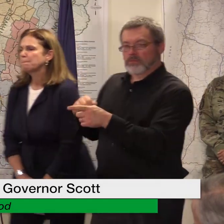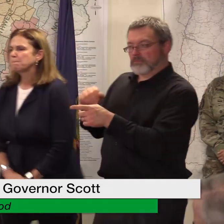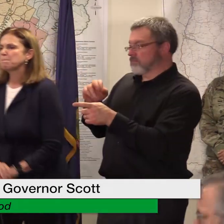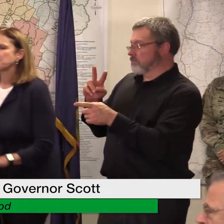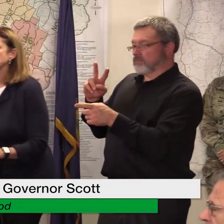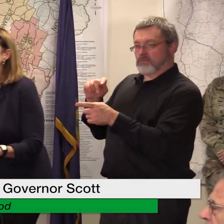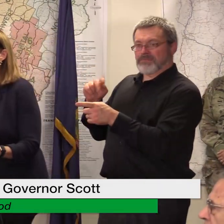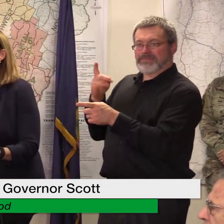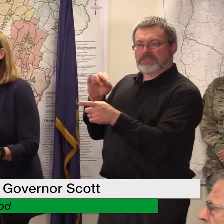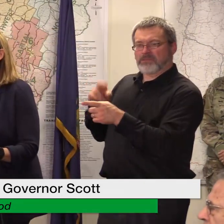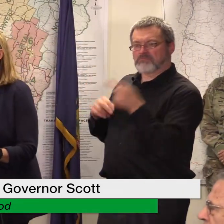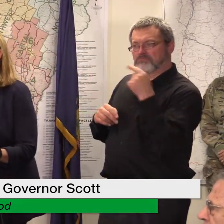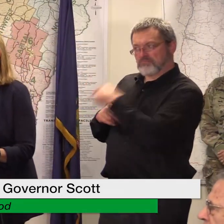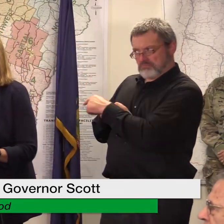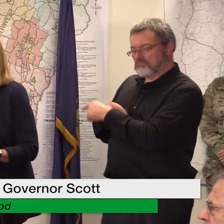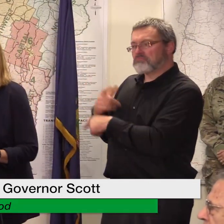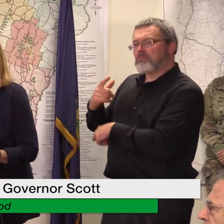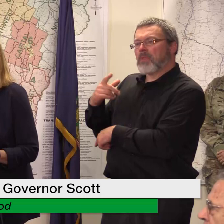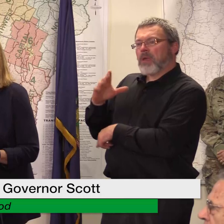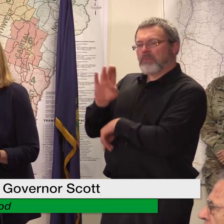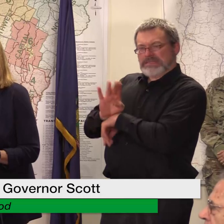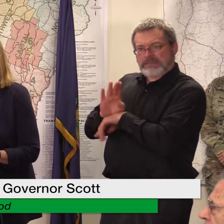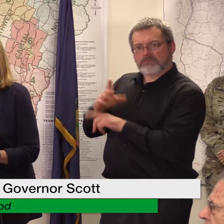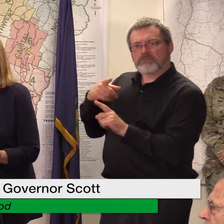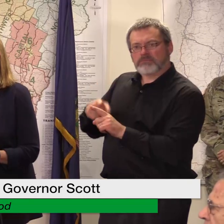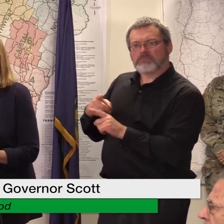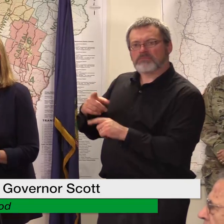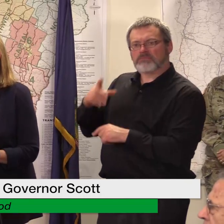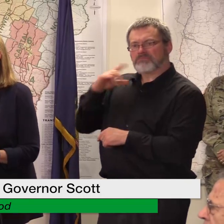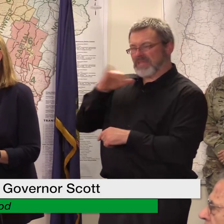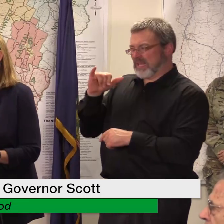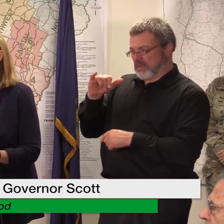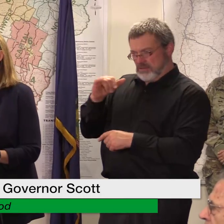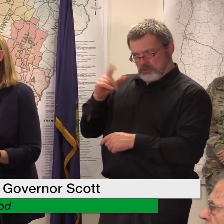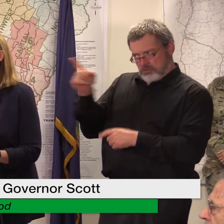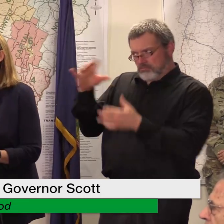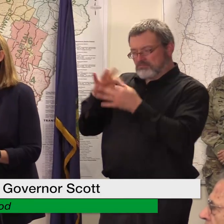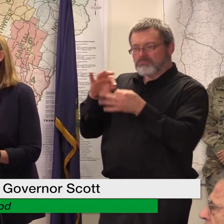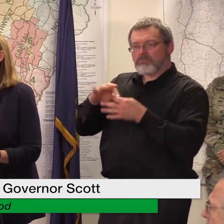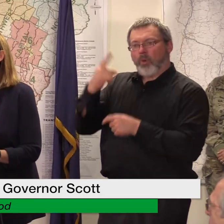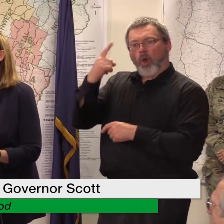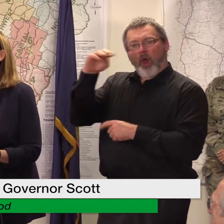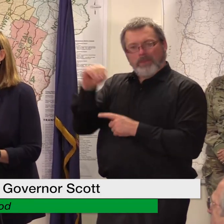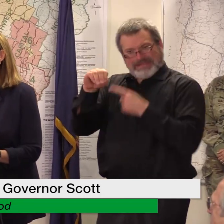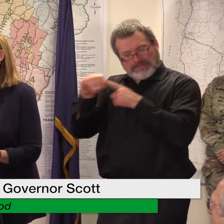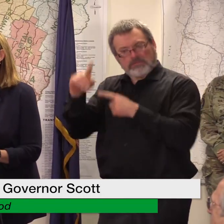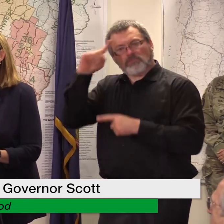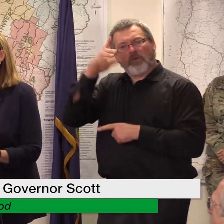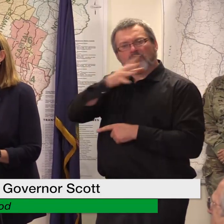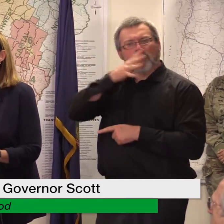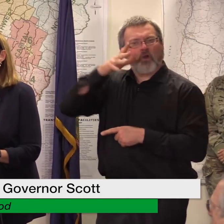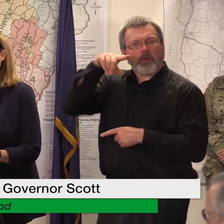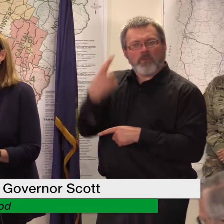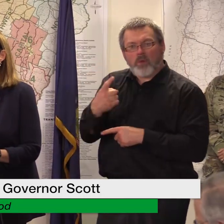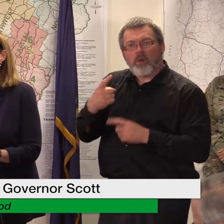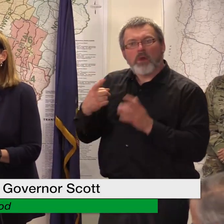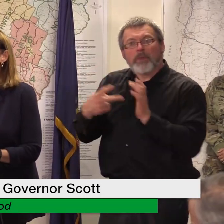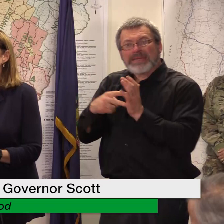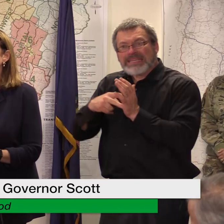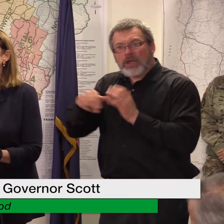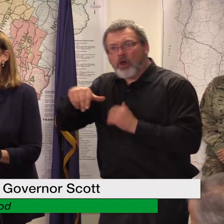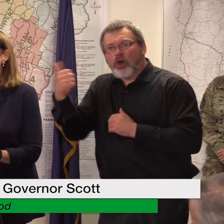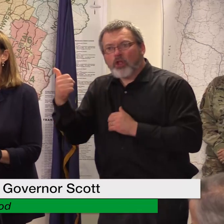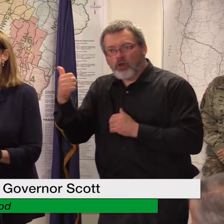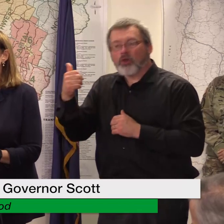that you said was specifically for ads uh does that count the cannabis industry as well yes that would count the cannabis